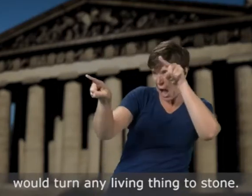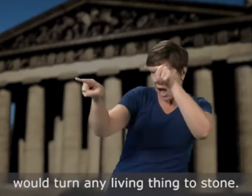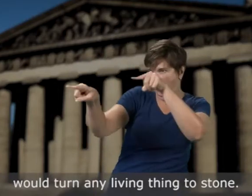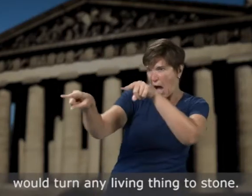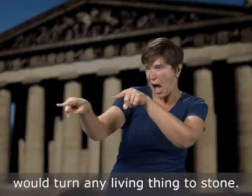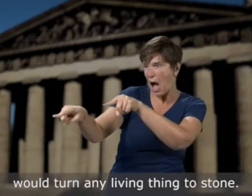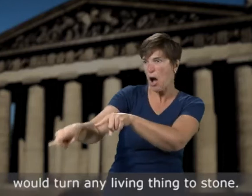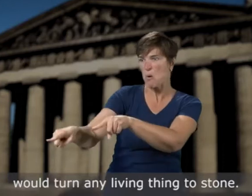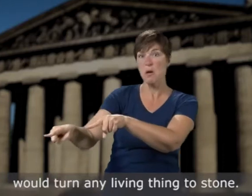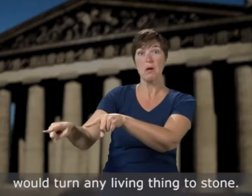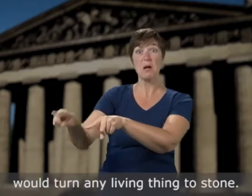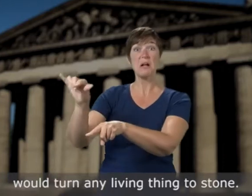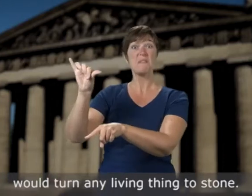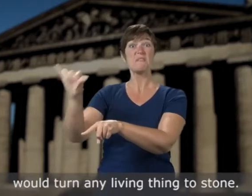to stone